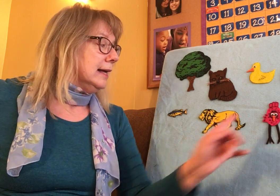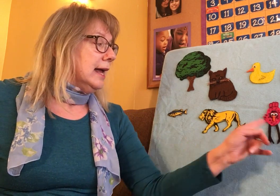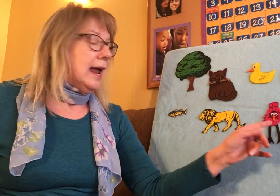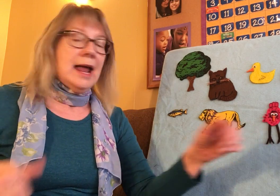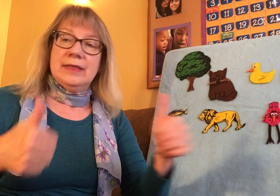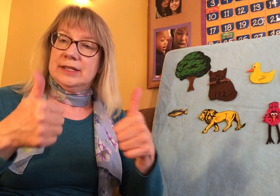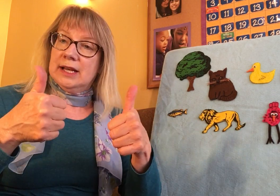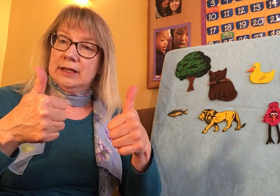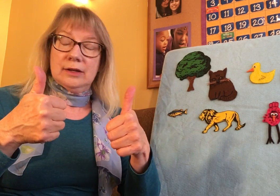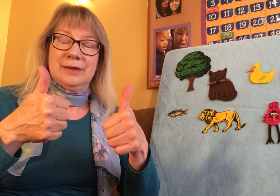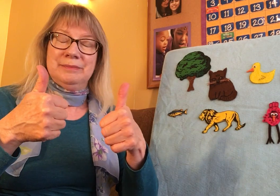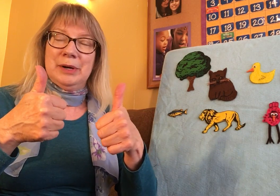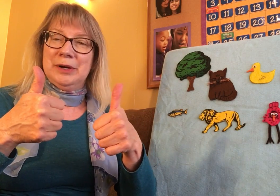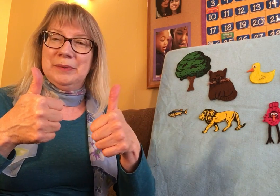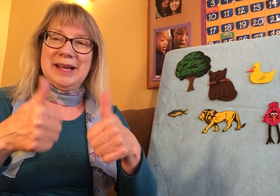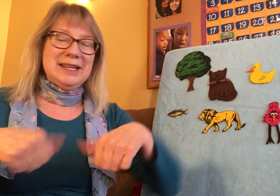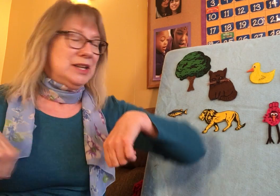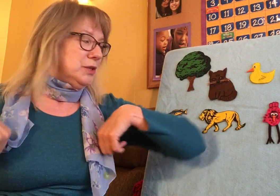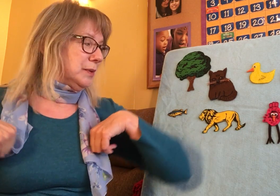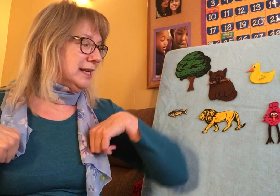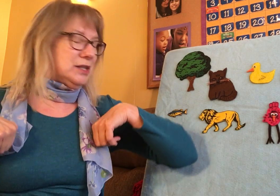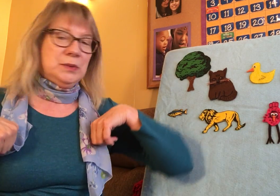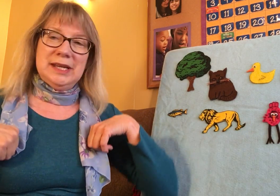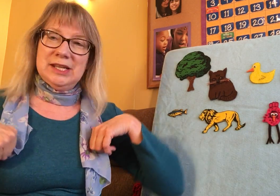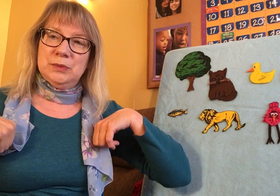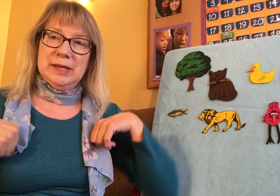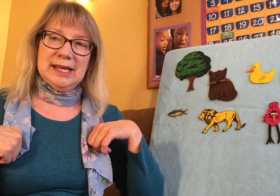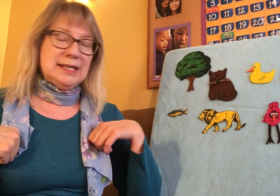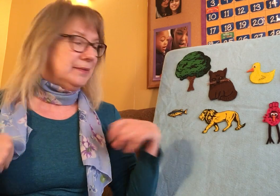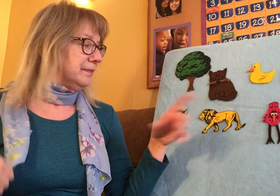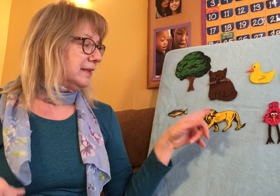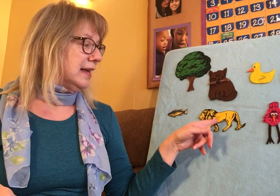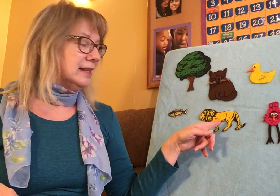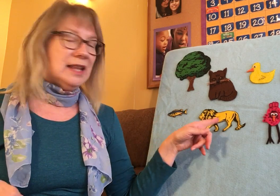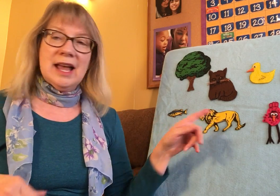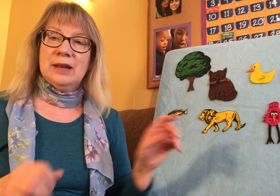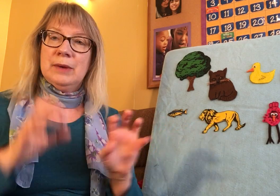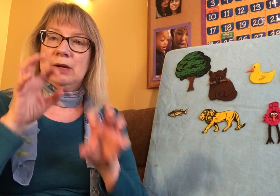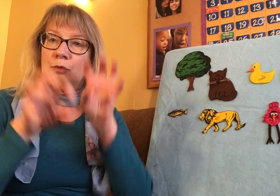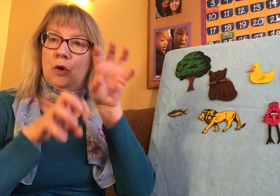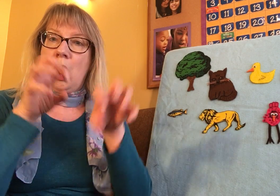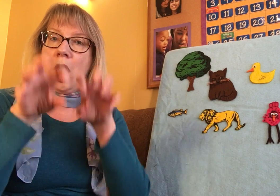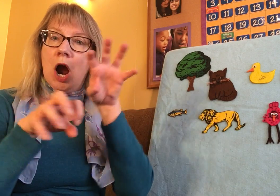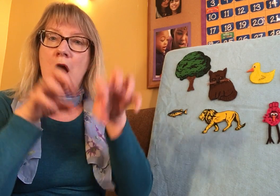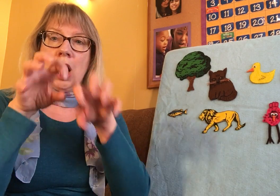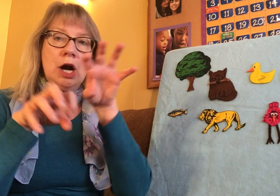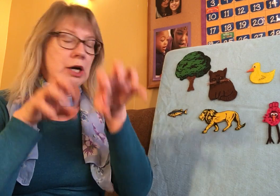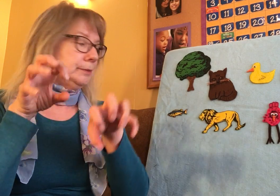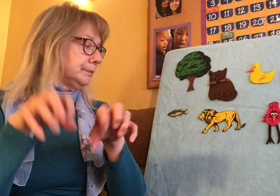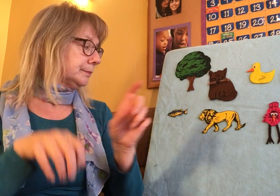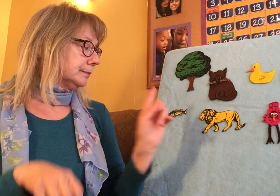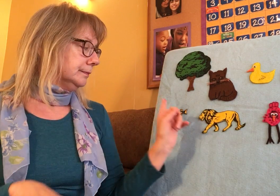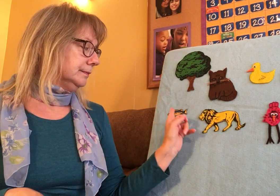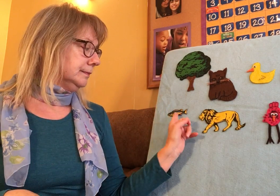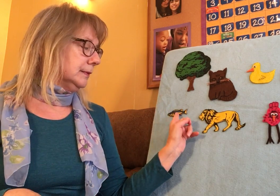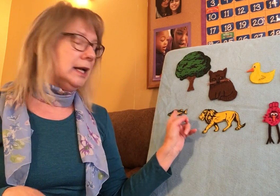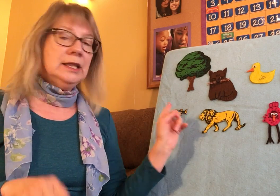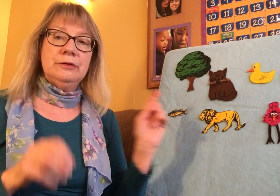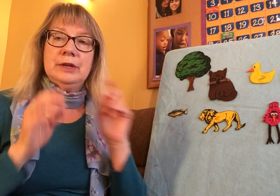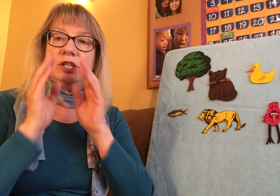And the duck and bird went tweet, tweet, tweet, tweet. And the lion went roar. And the fish